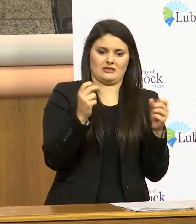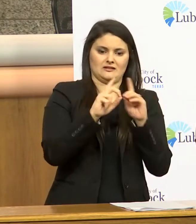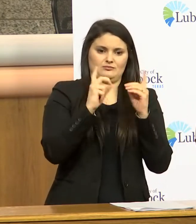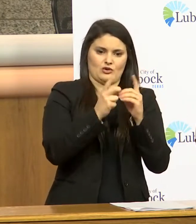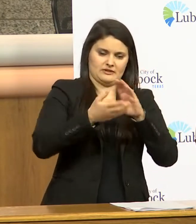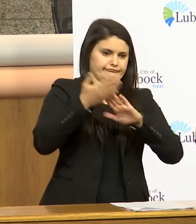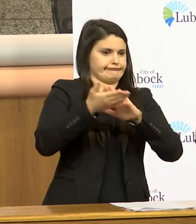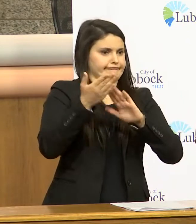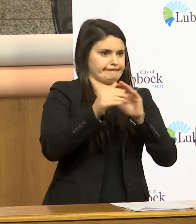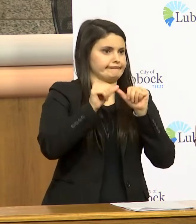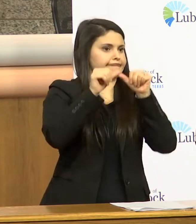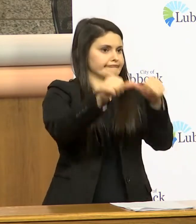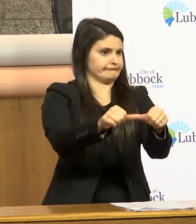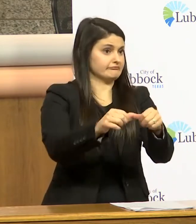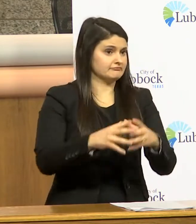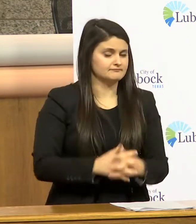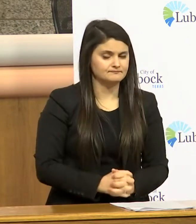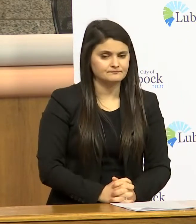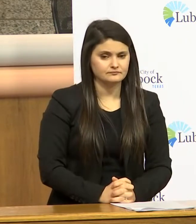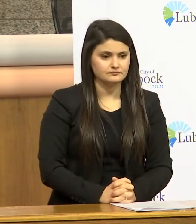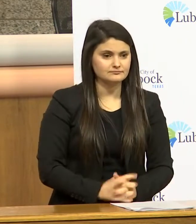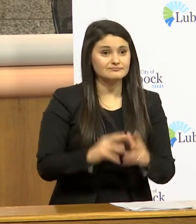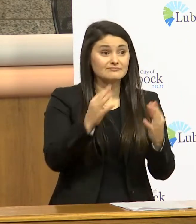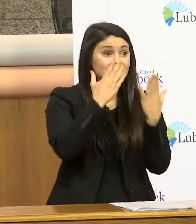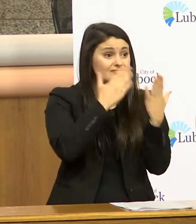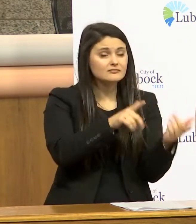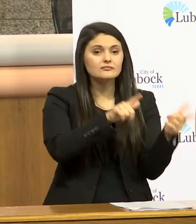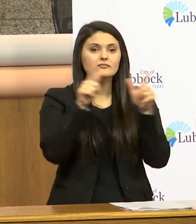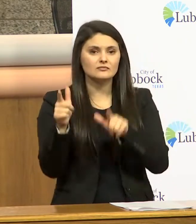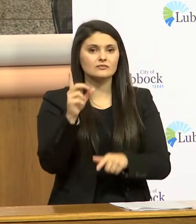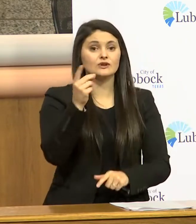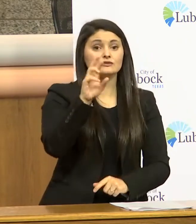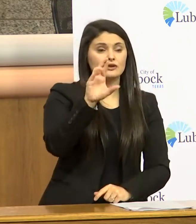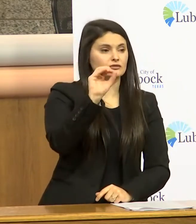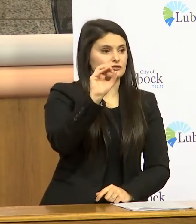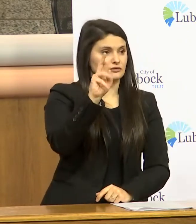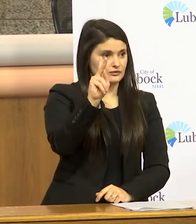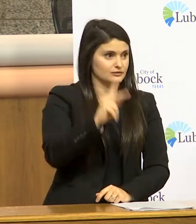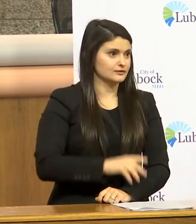through this outbreak thank you and I'll pass it on to dr. cook